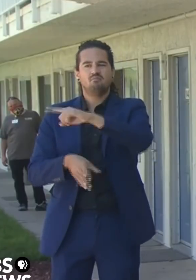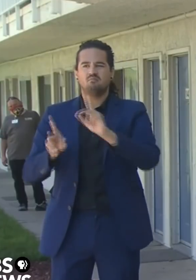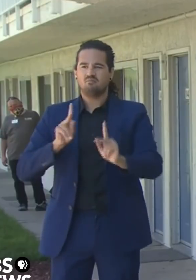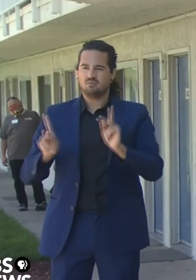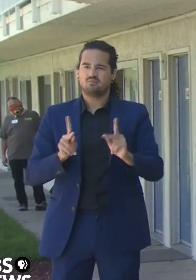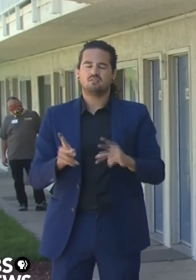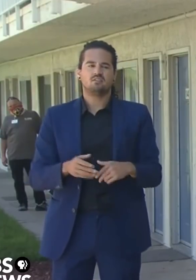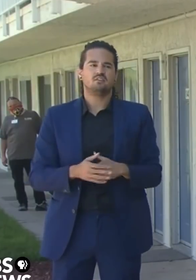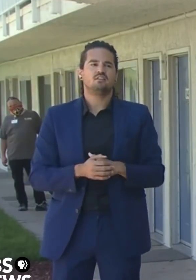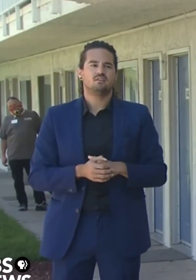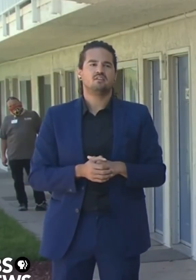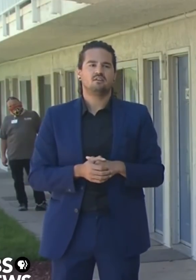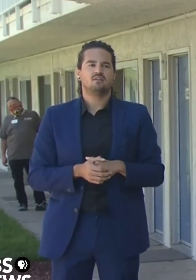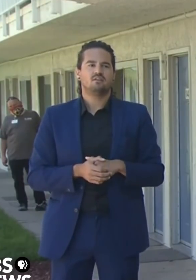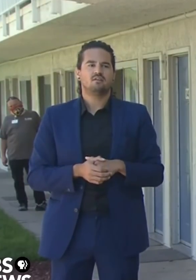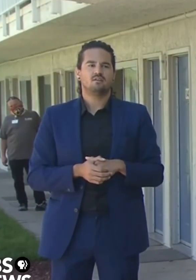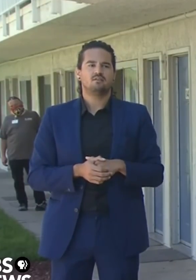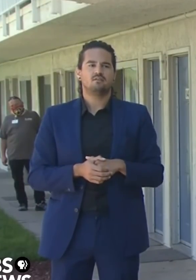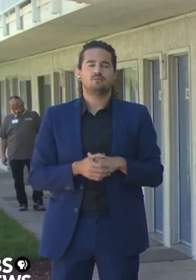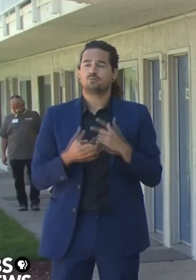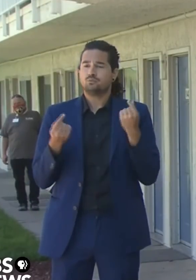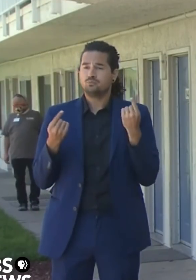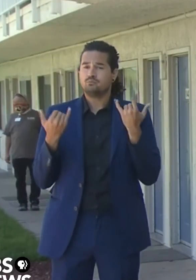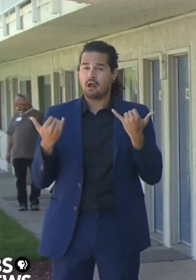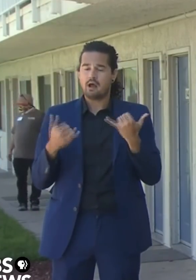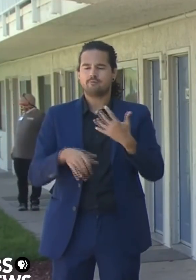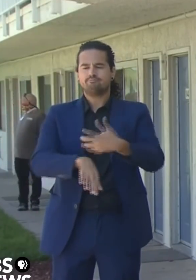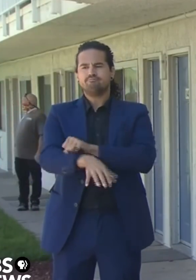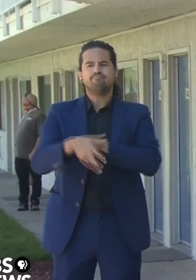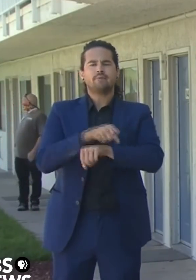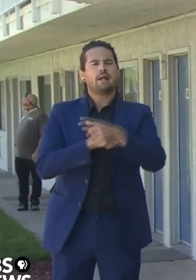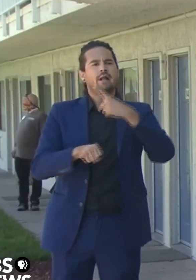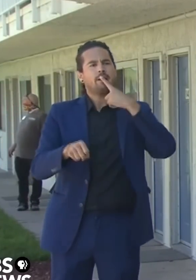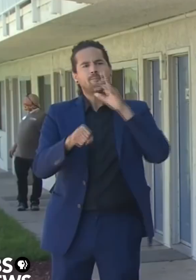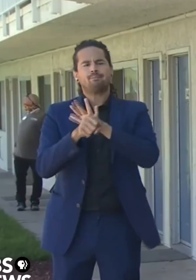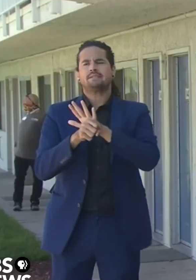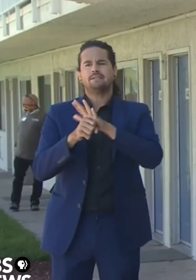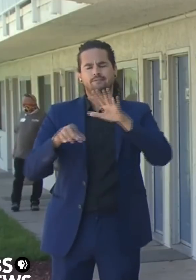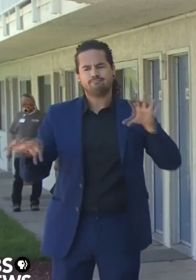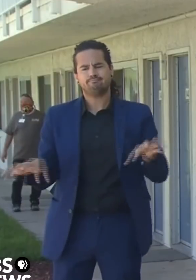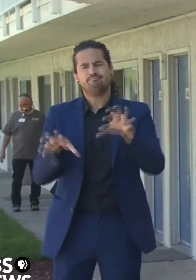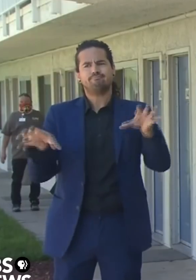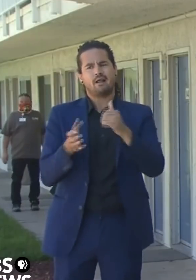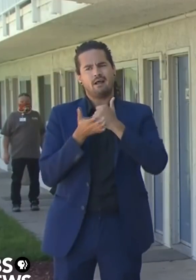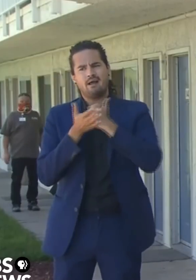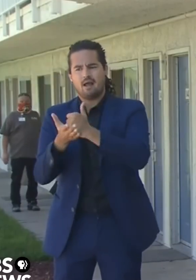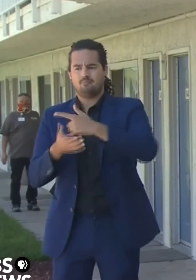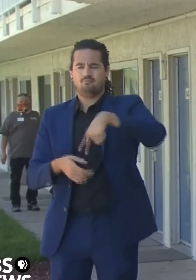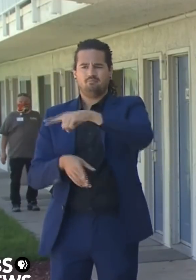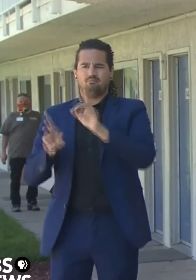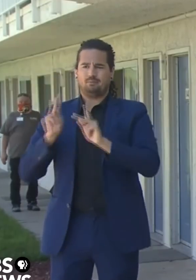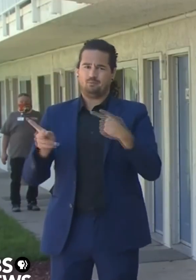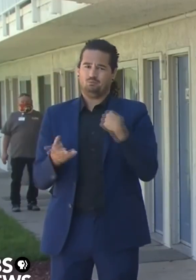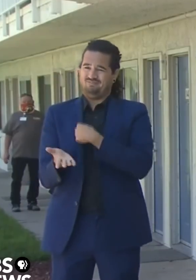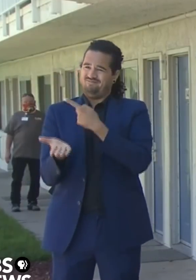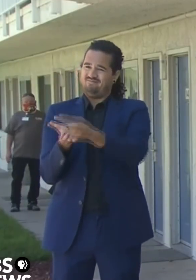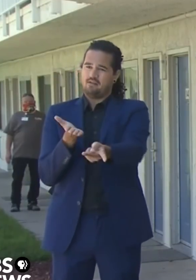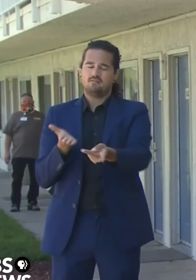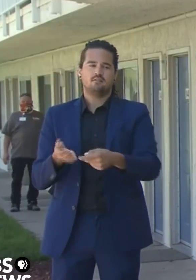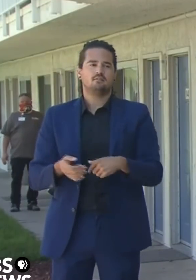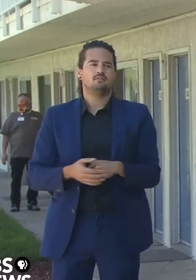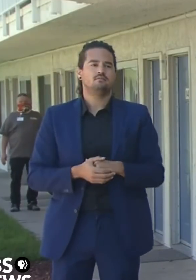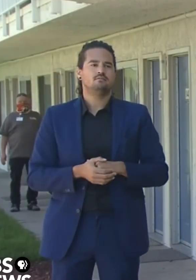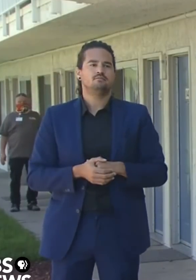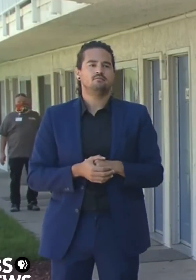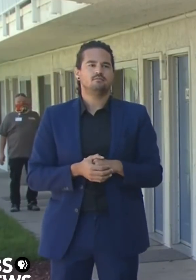We made a commitment to you over a year ago that we were going to engage in ways we hadn't in the past